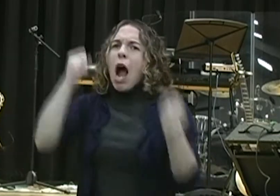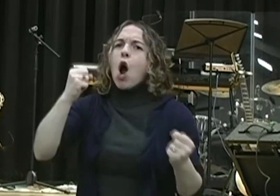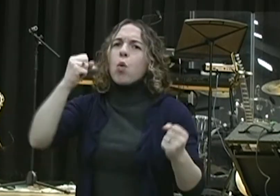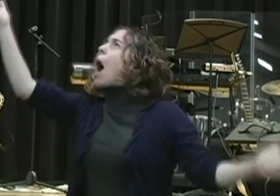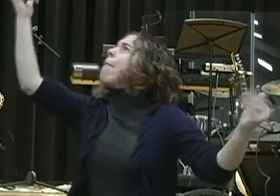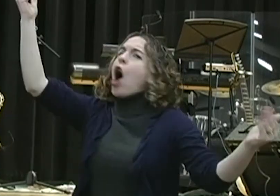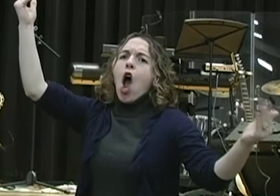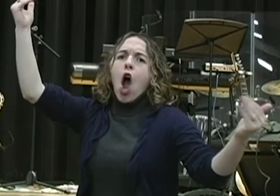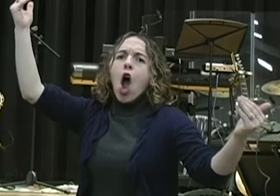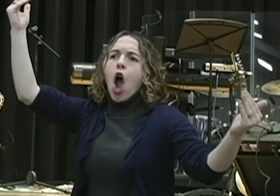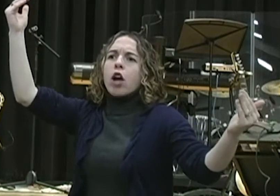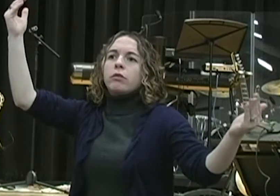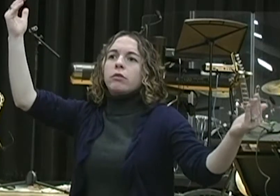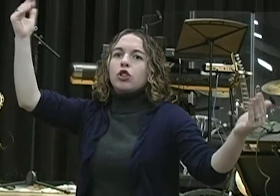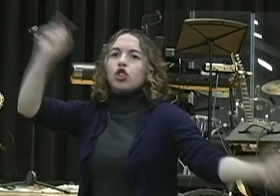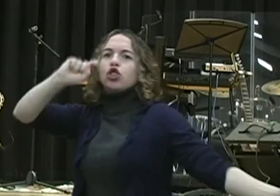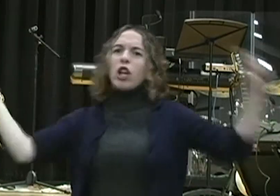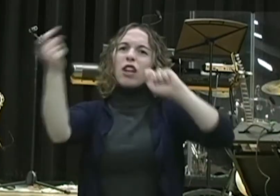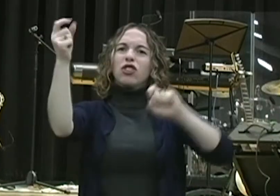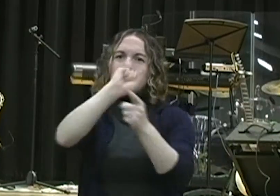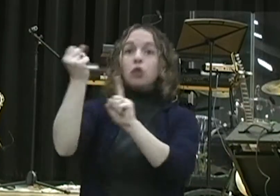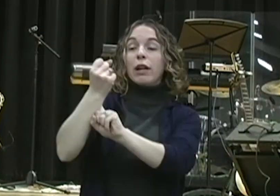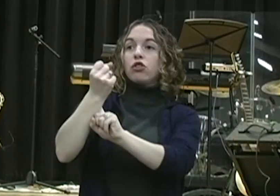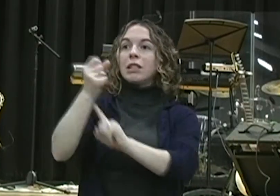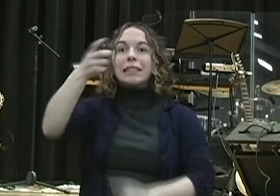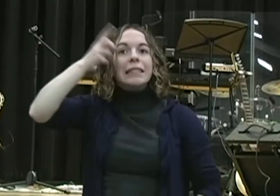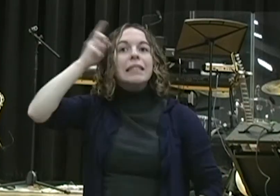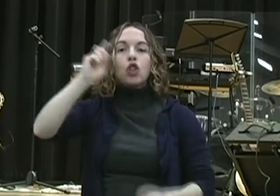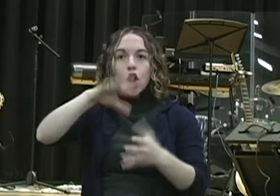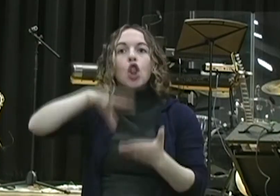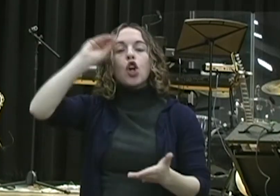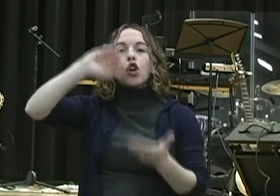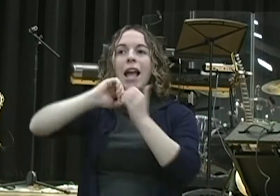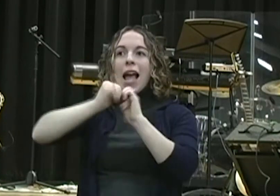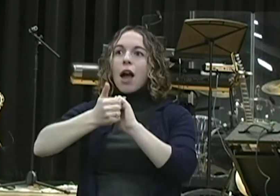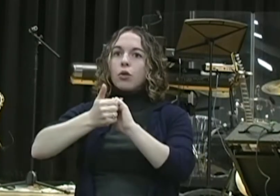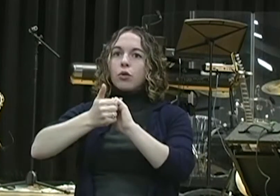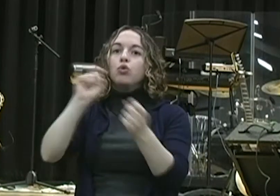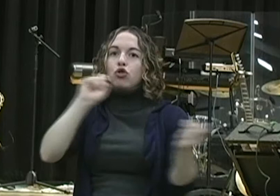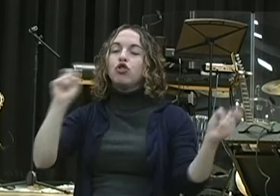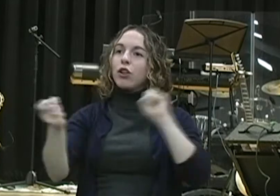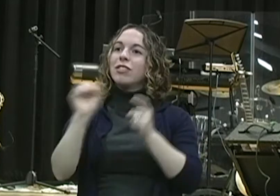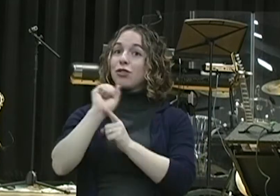who ruled the world. He learned how to move their hand through prayer and fasting.